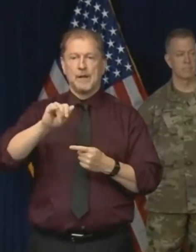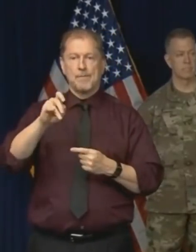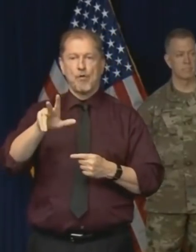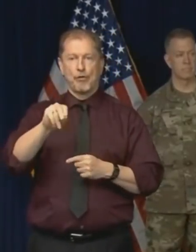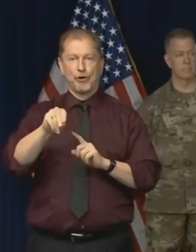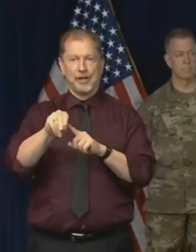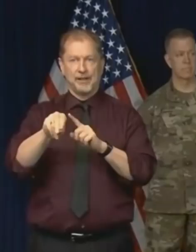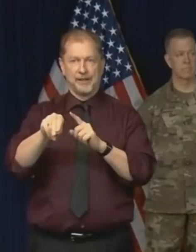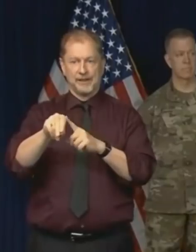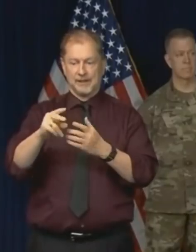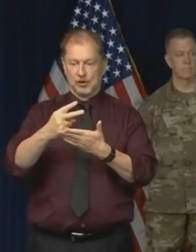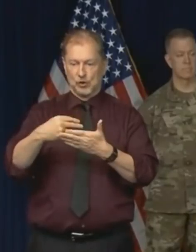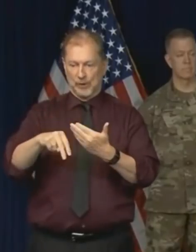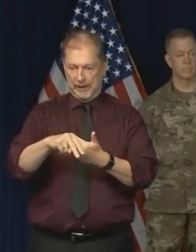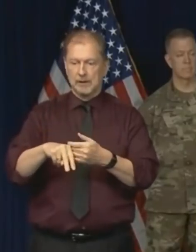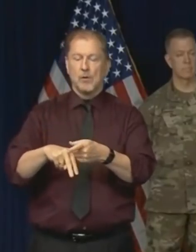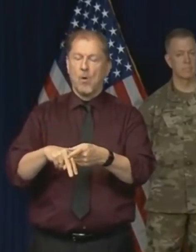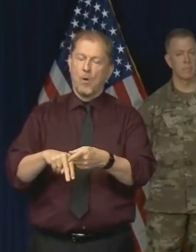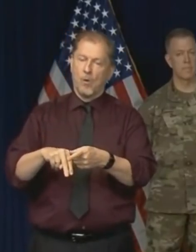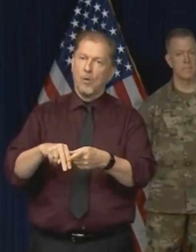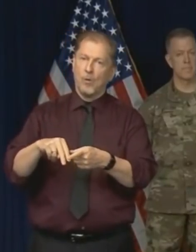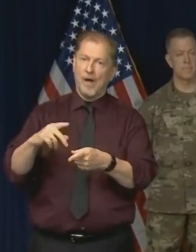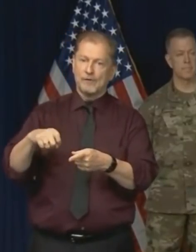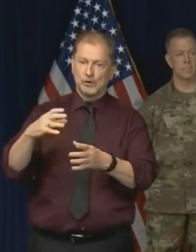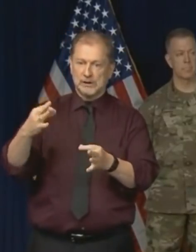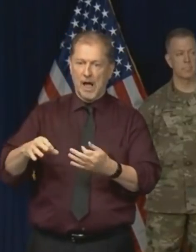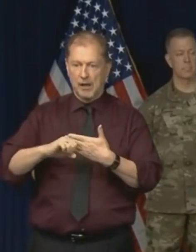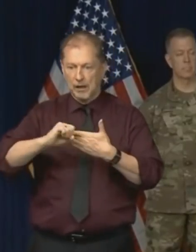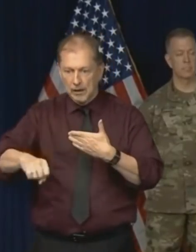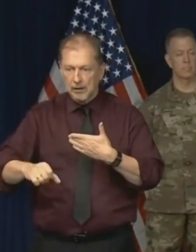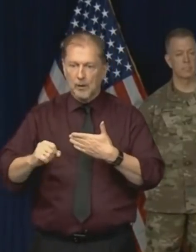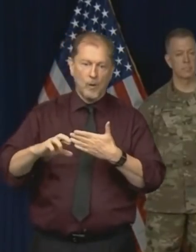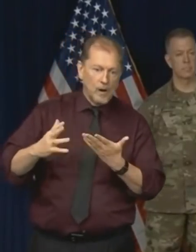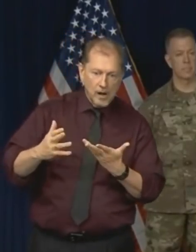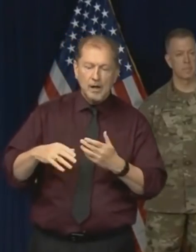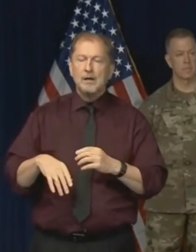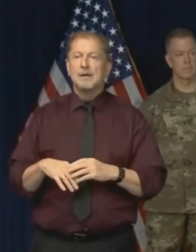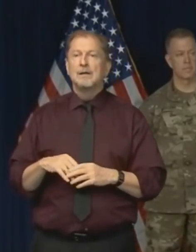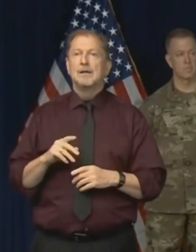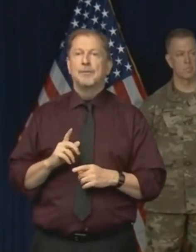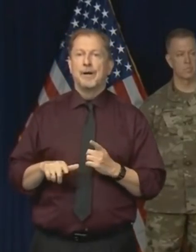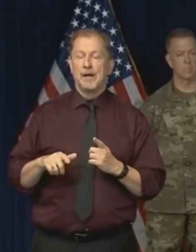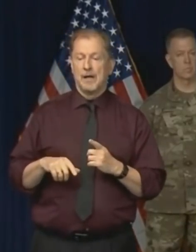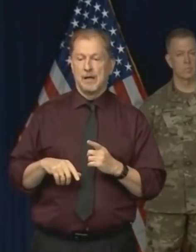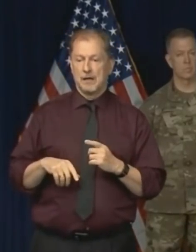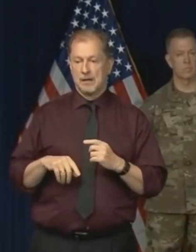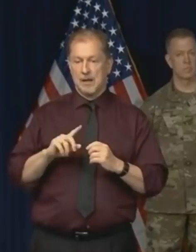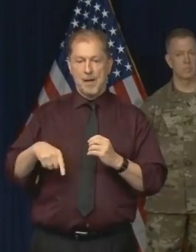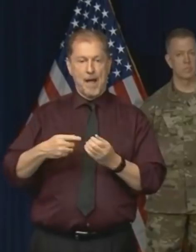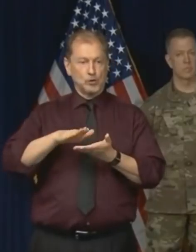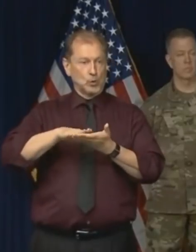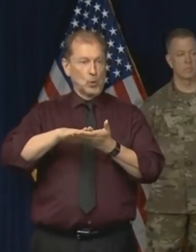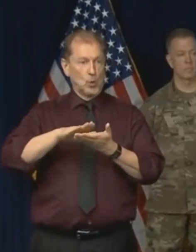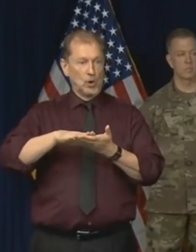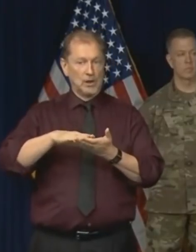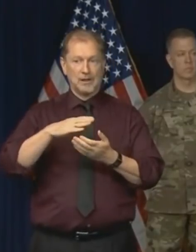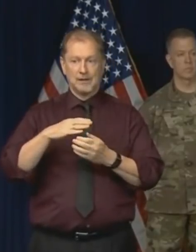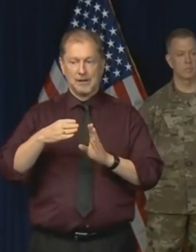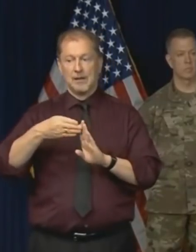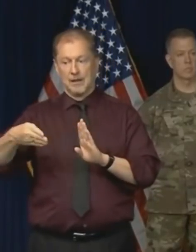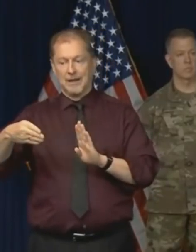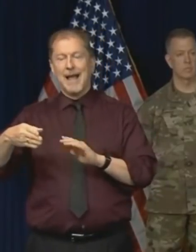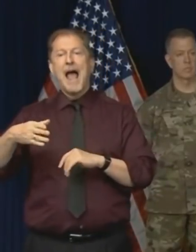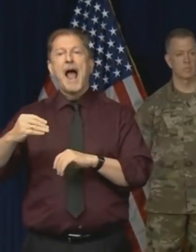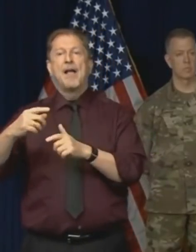the end of the stay-at-home order that's currently in place. But I'm not sure that in the next 10 days or two weeks that we'll be able to give an answer about summer camp.